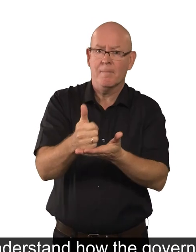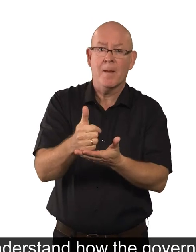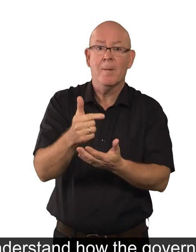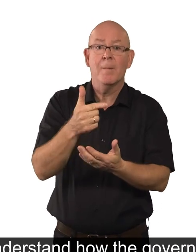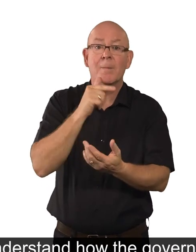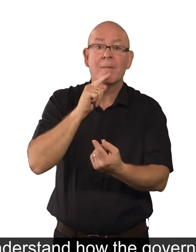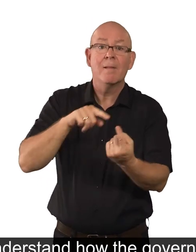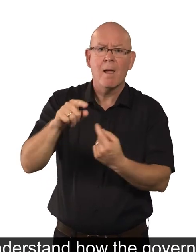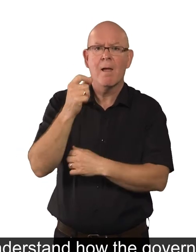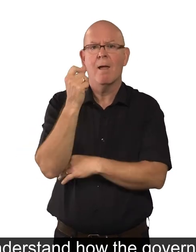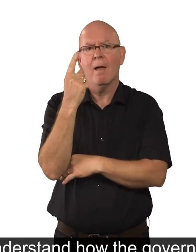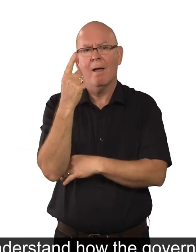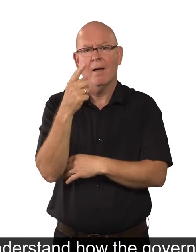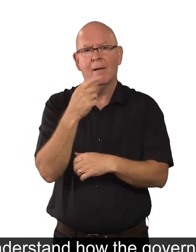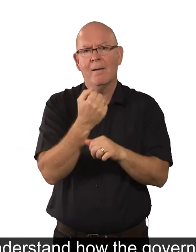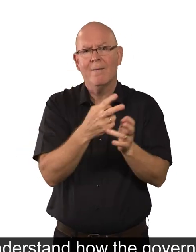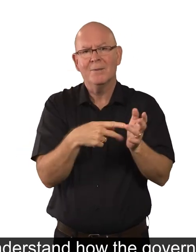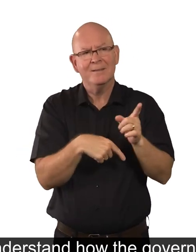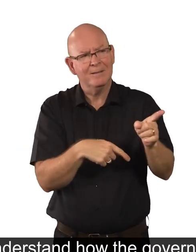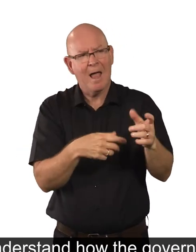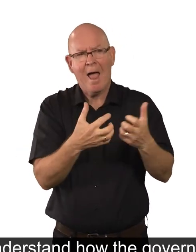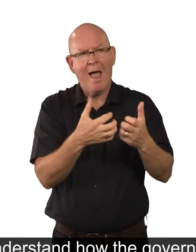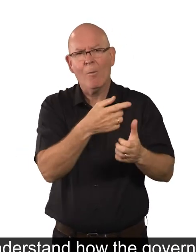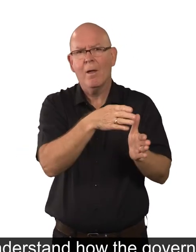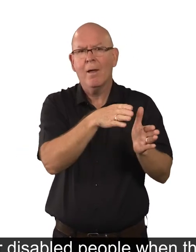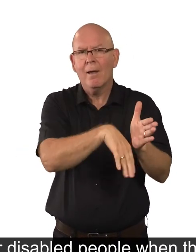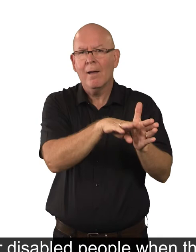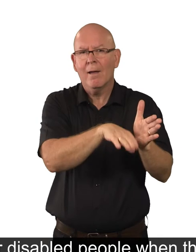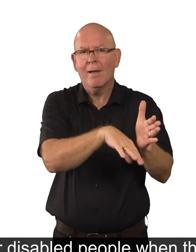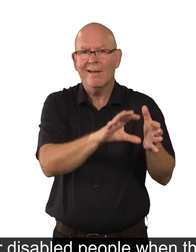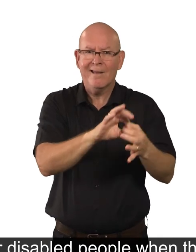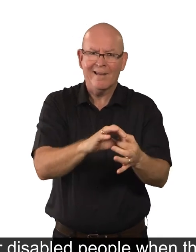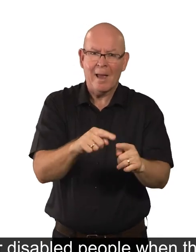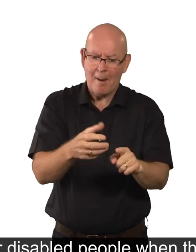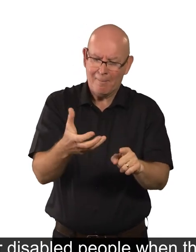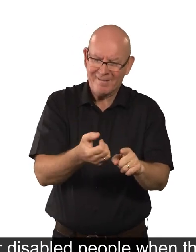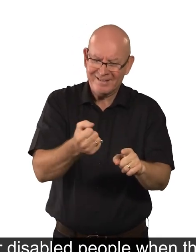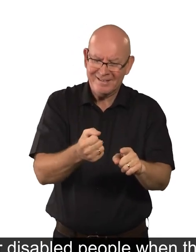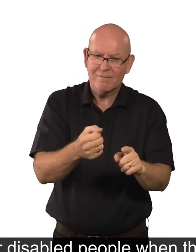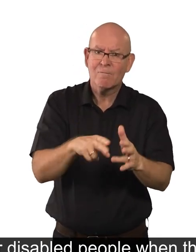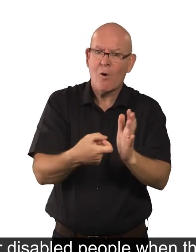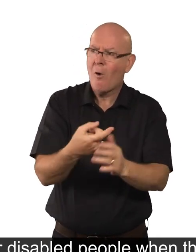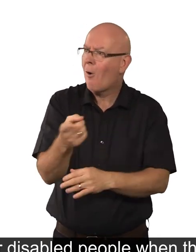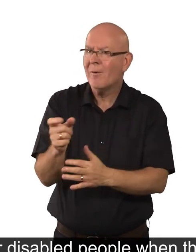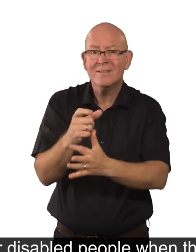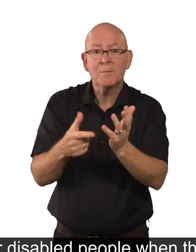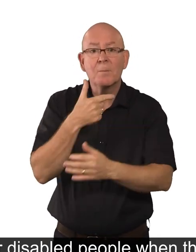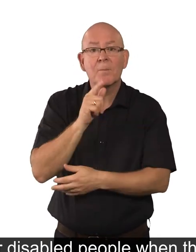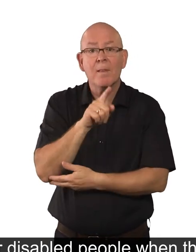understand how the government makes decisions on benefits for disabled people when their health affects their